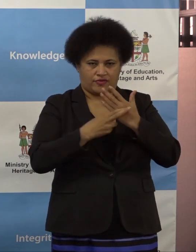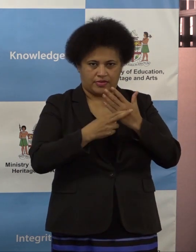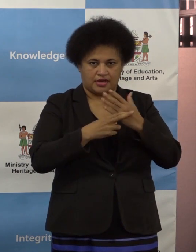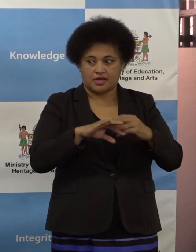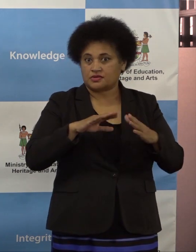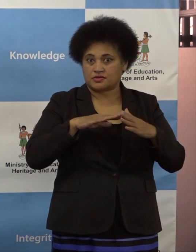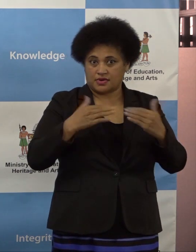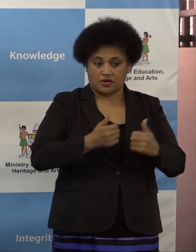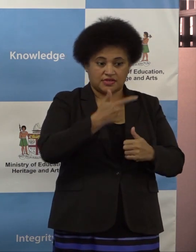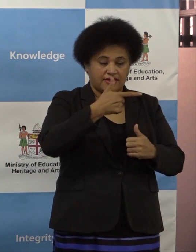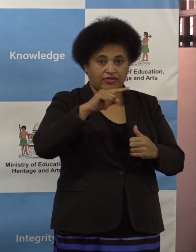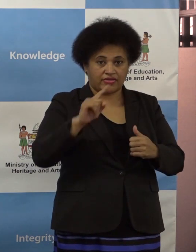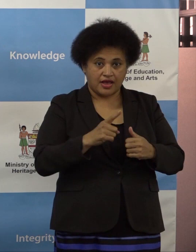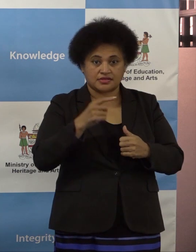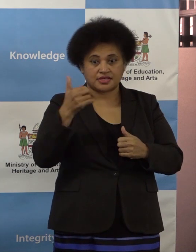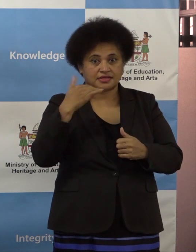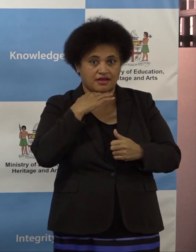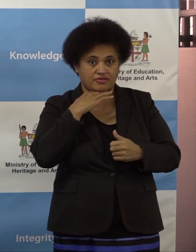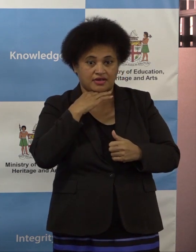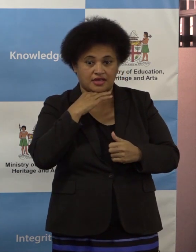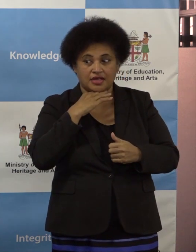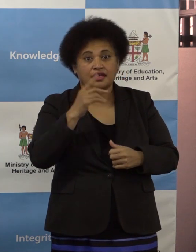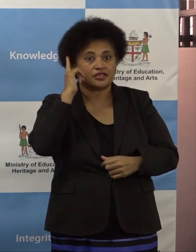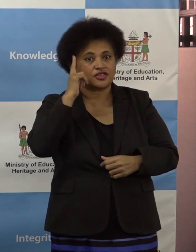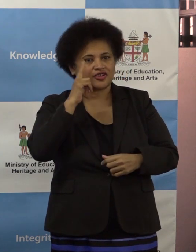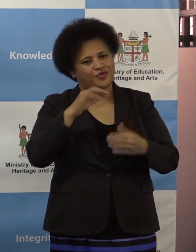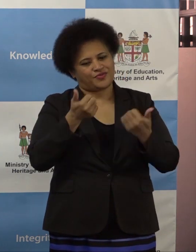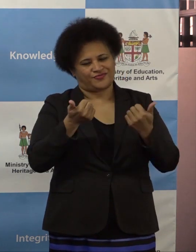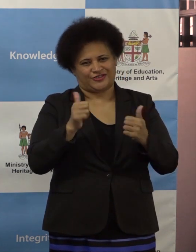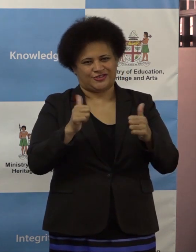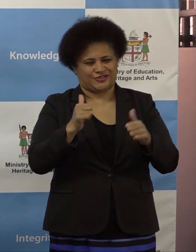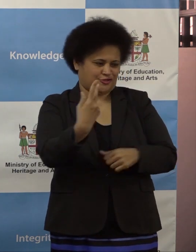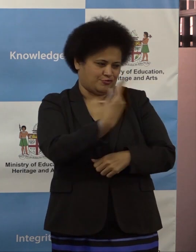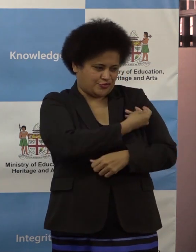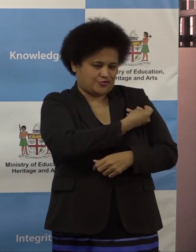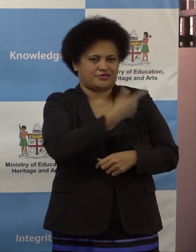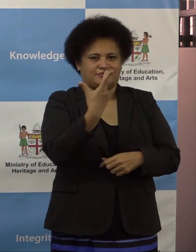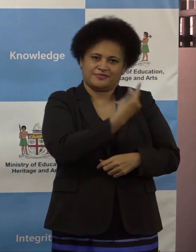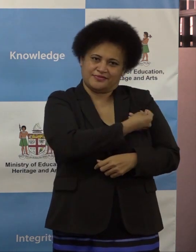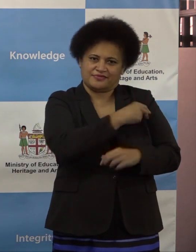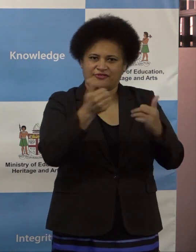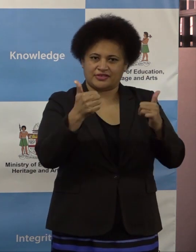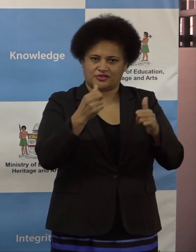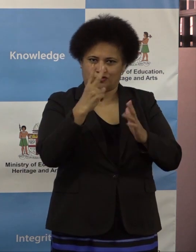,622 teachers are fully vaccinated, while 5,110